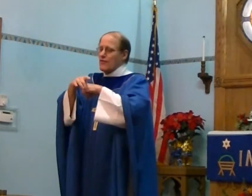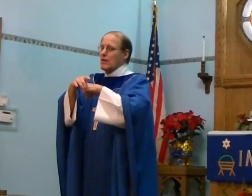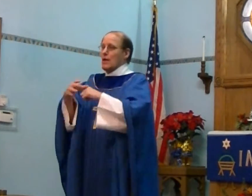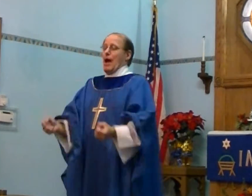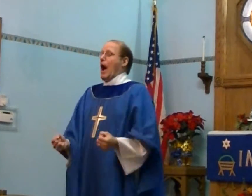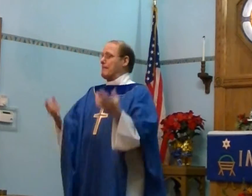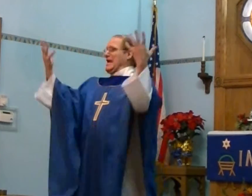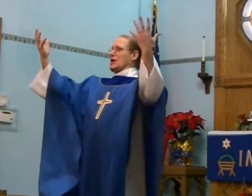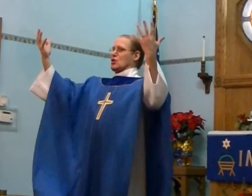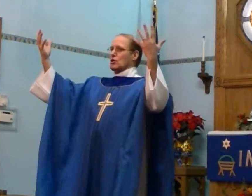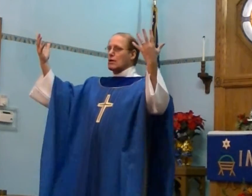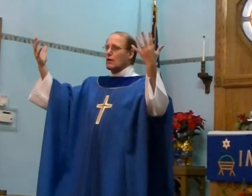appear